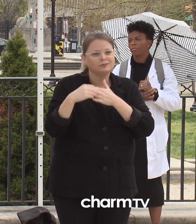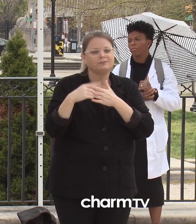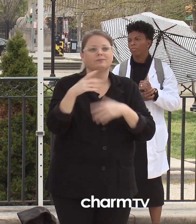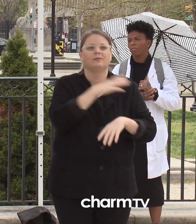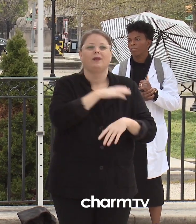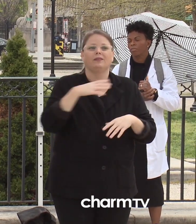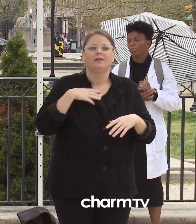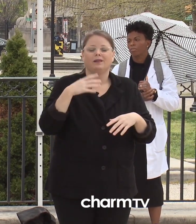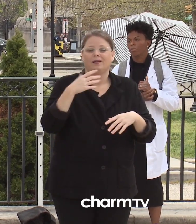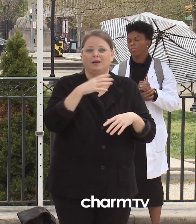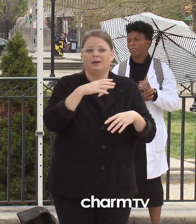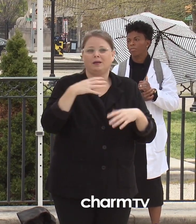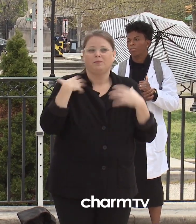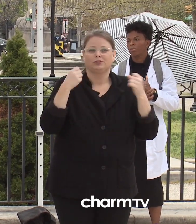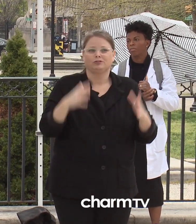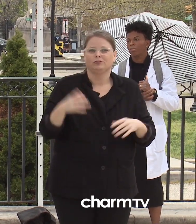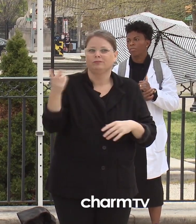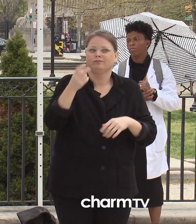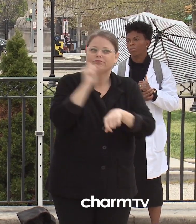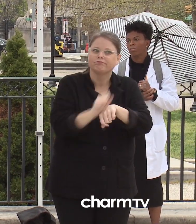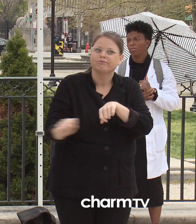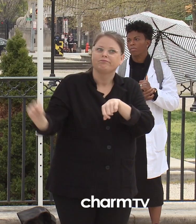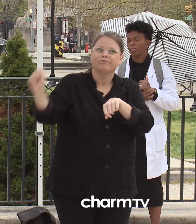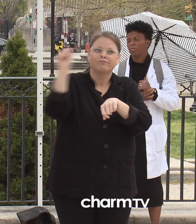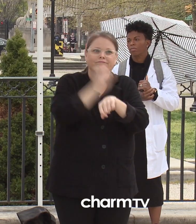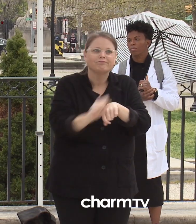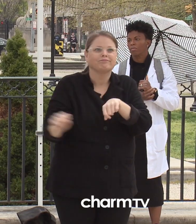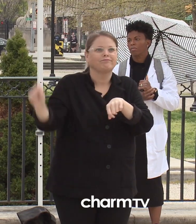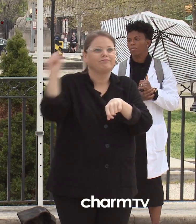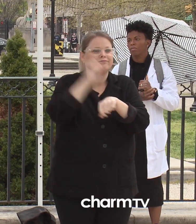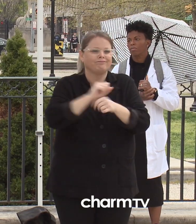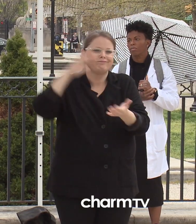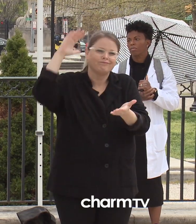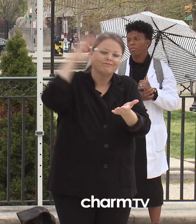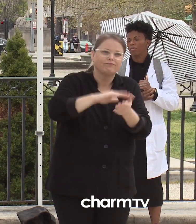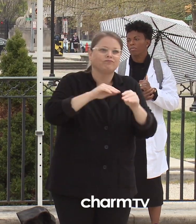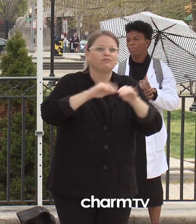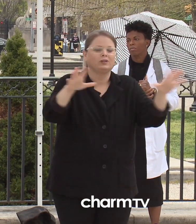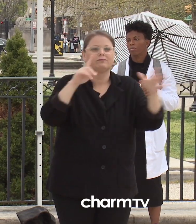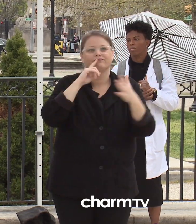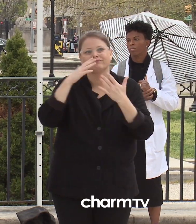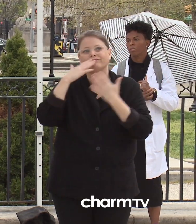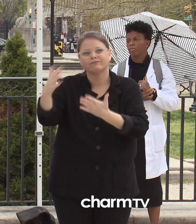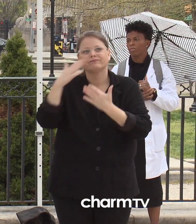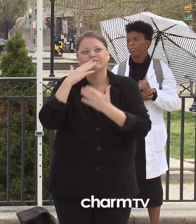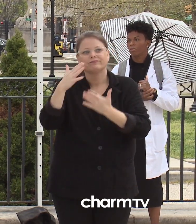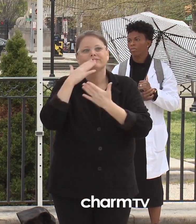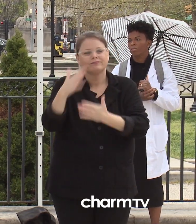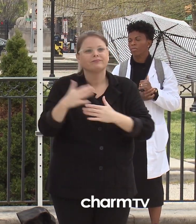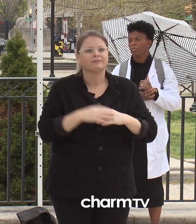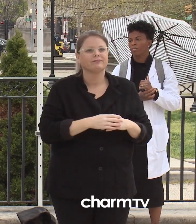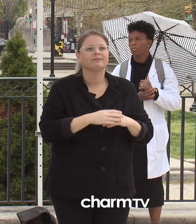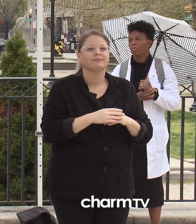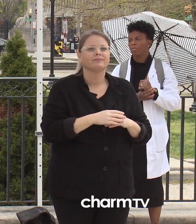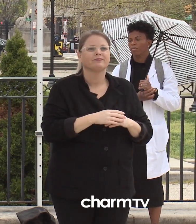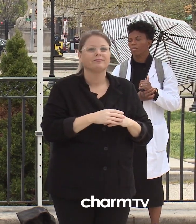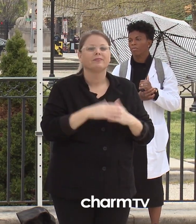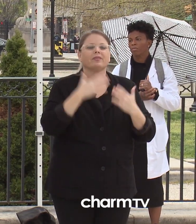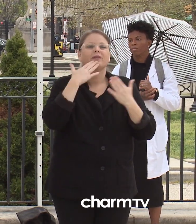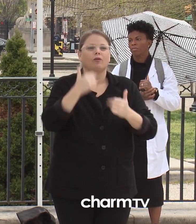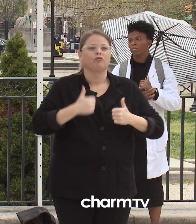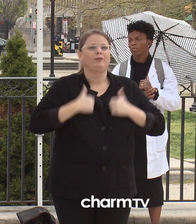this fight to help our community stop the spread of COVID-19. I also want to thank the citizens of Baltimore for your